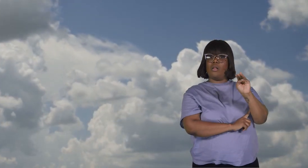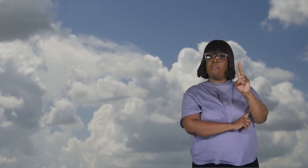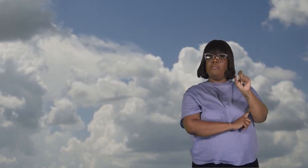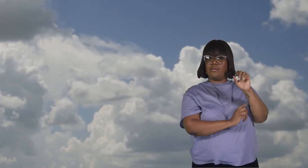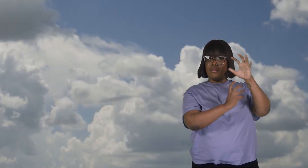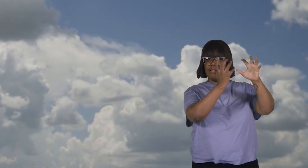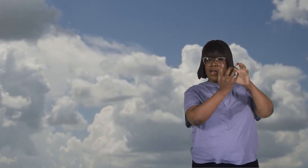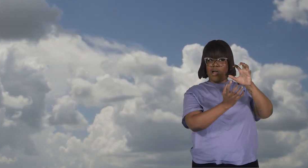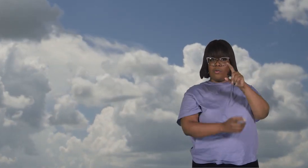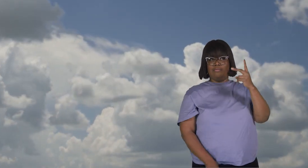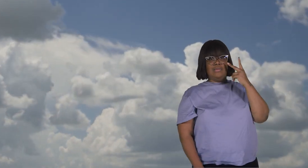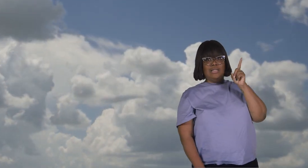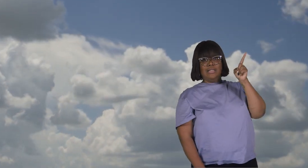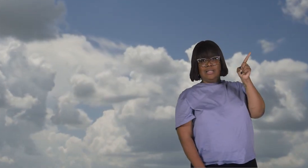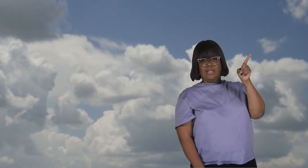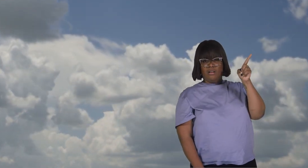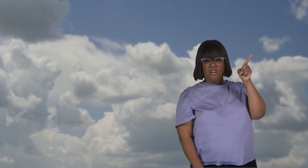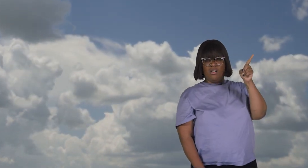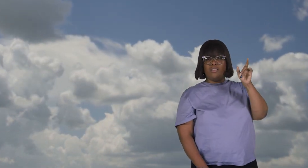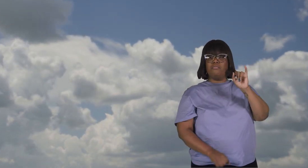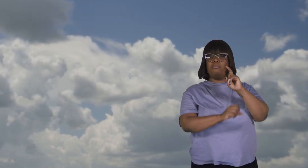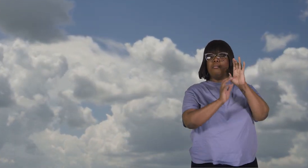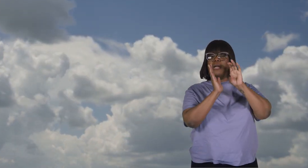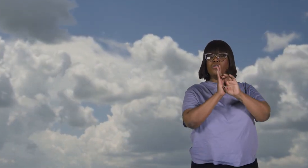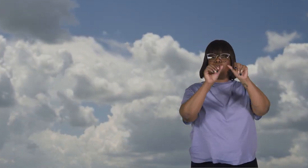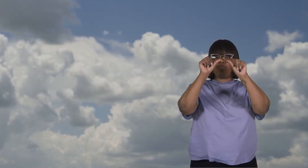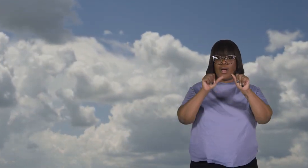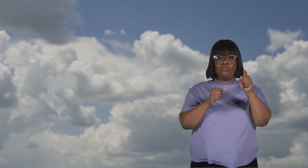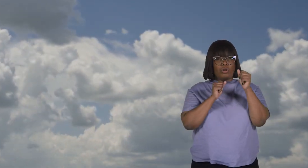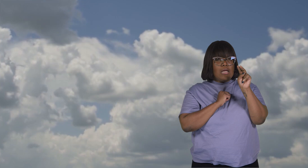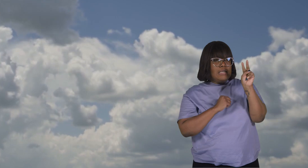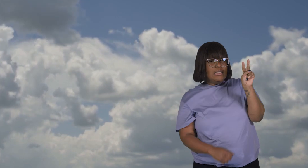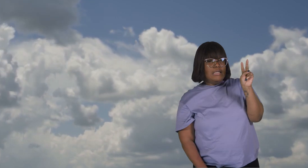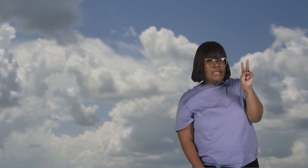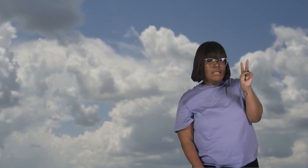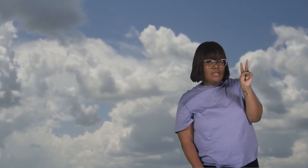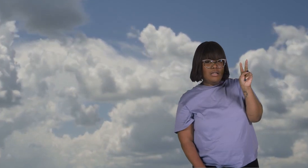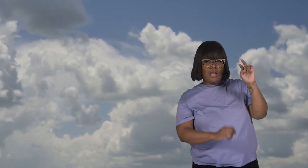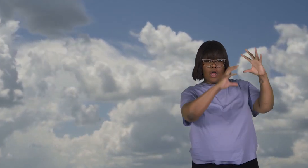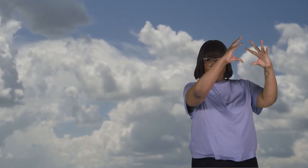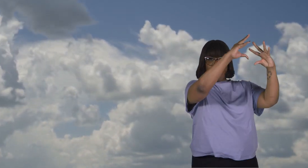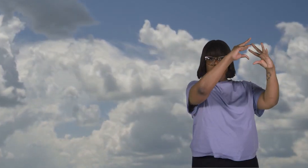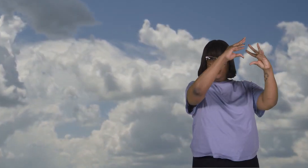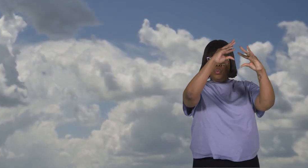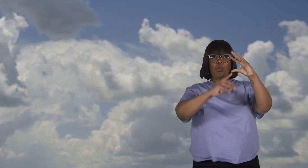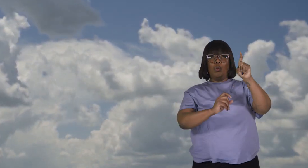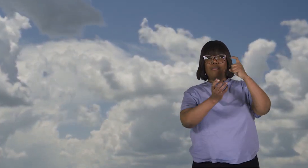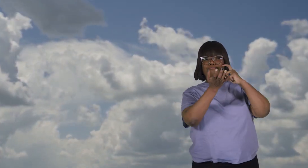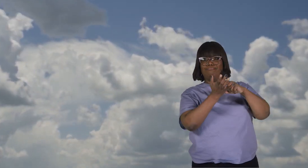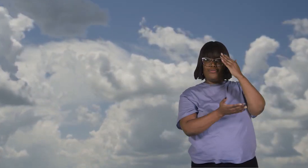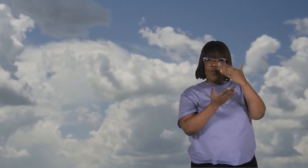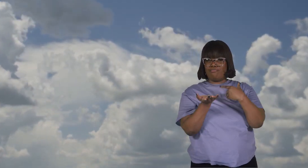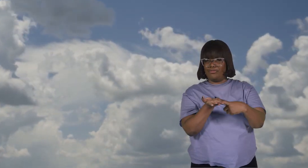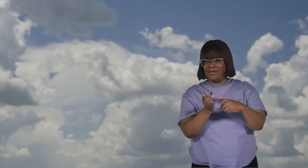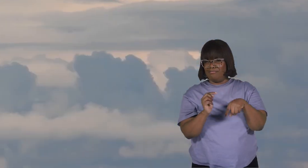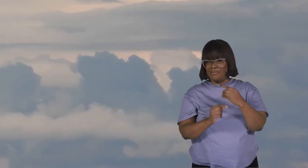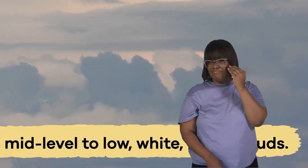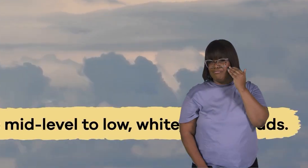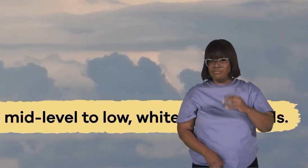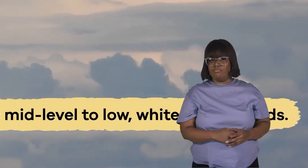the ones you can look at and see pictures or shapes if you try hard enough. You know what we are talking about. They are the